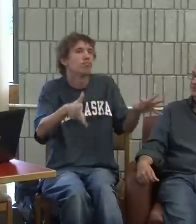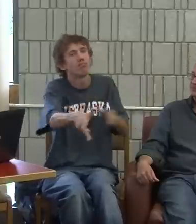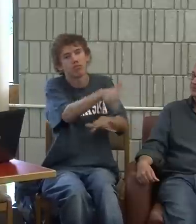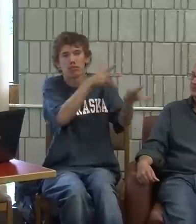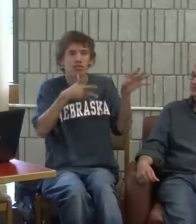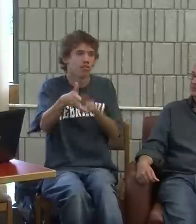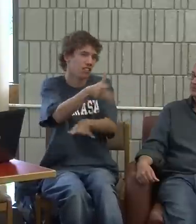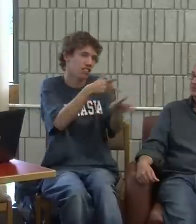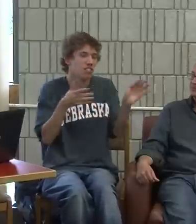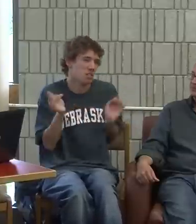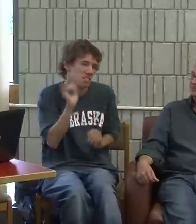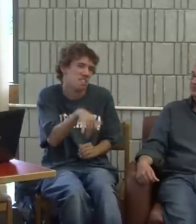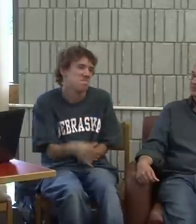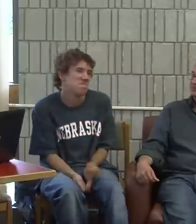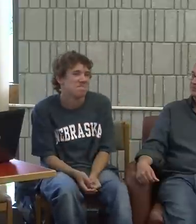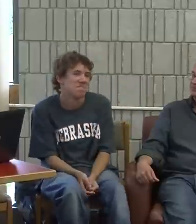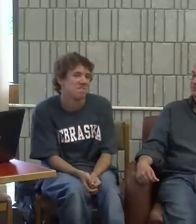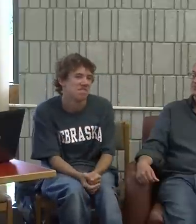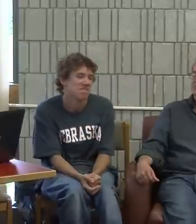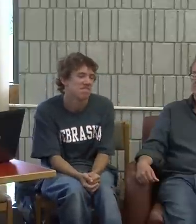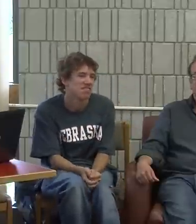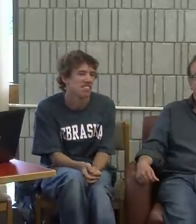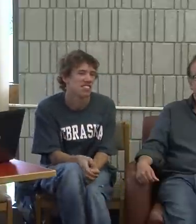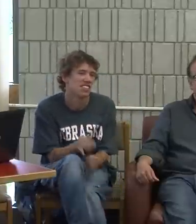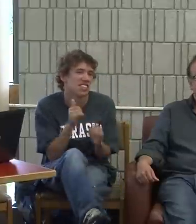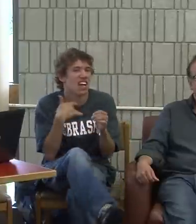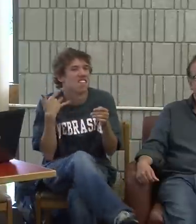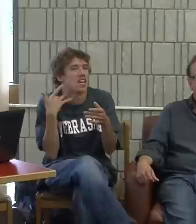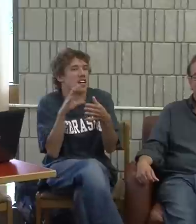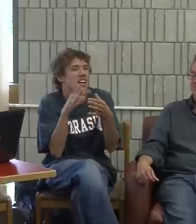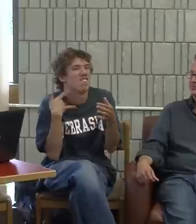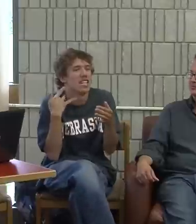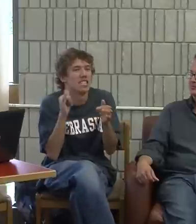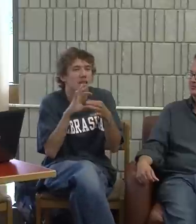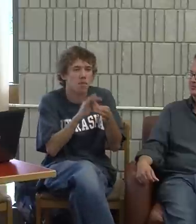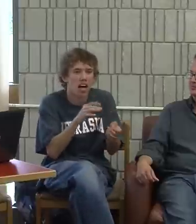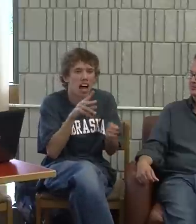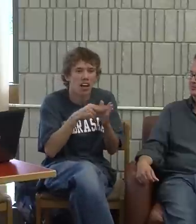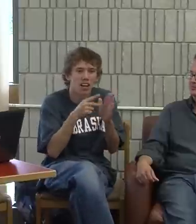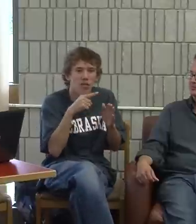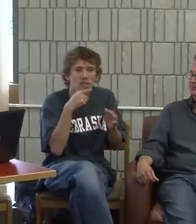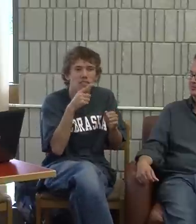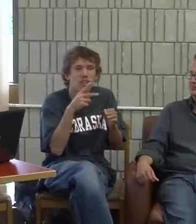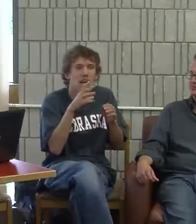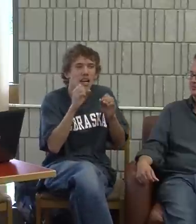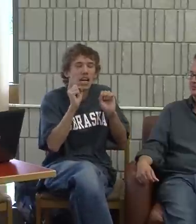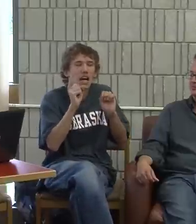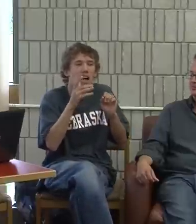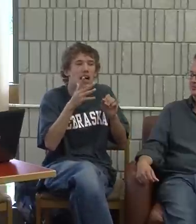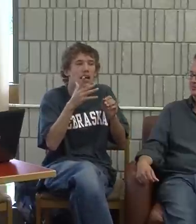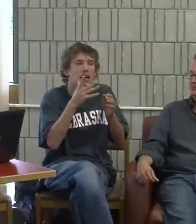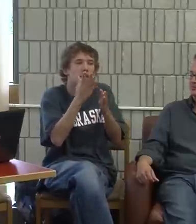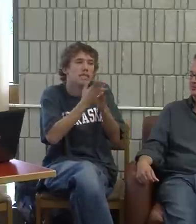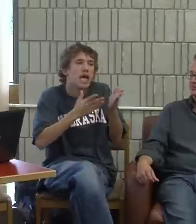And it was really a nice relationship. We all played with each other and interacted with one another. And I felt this camaraderie with